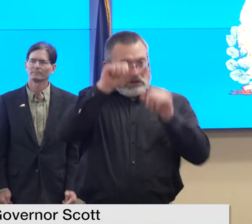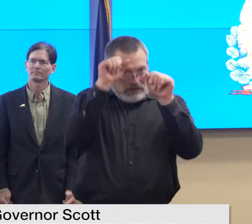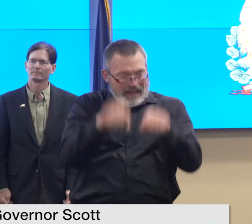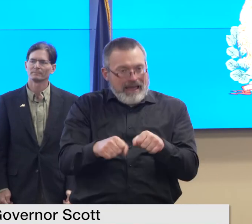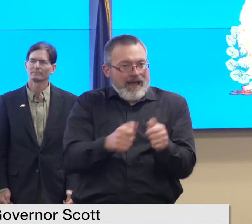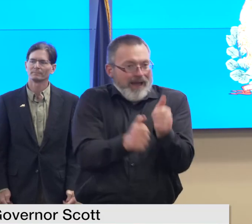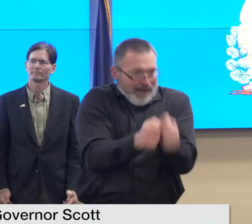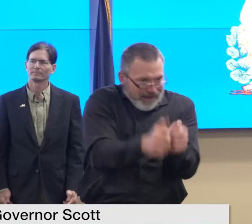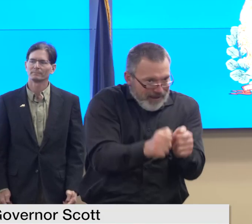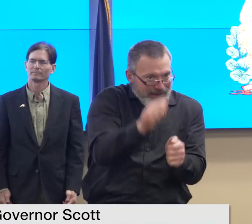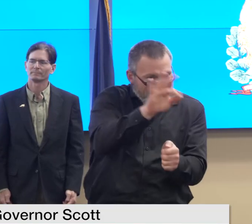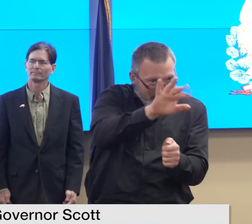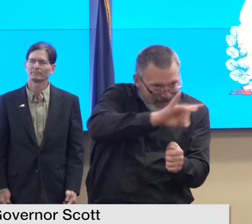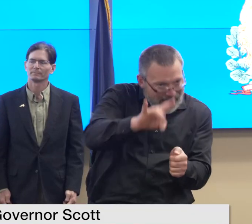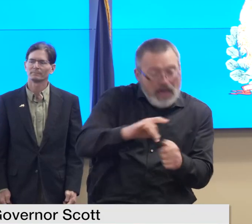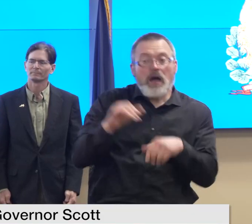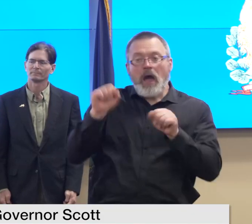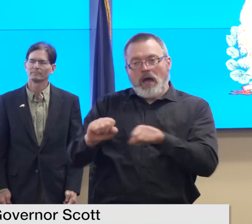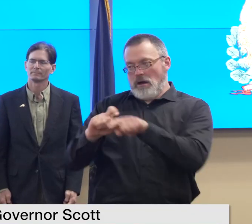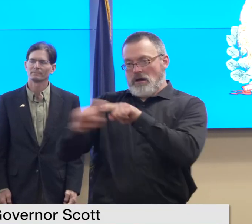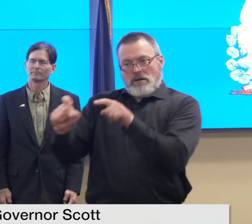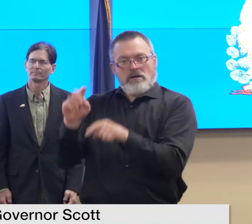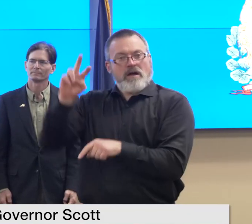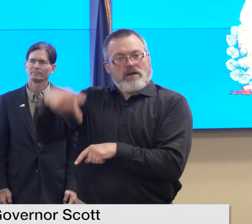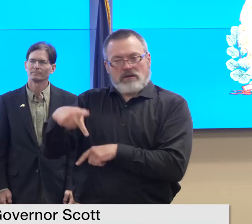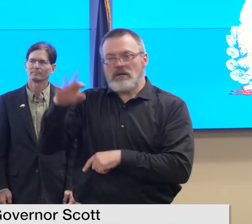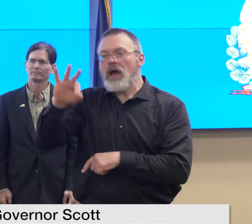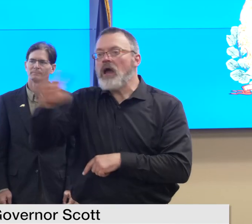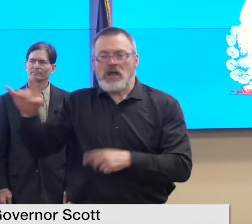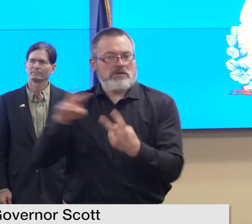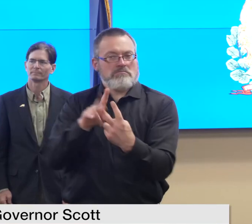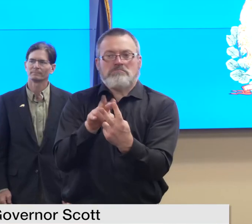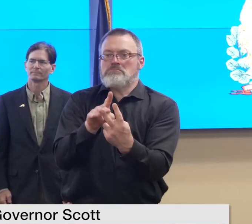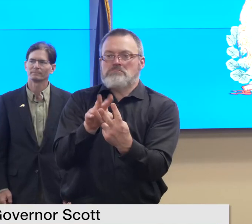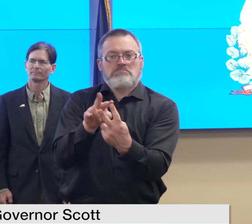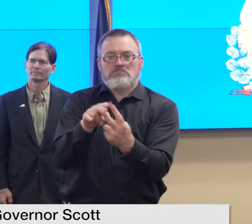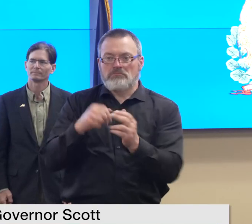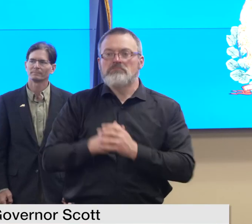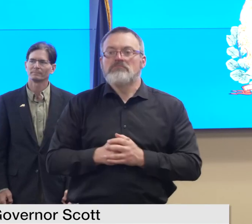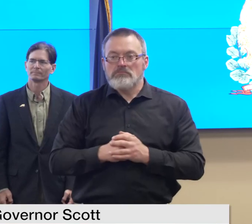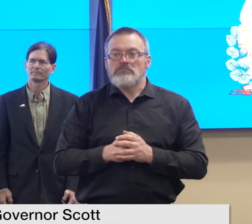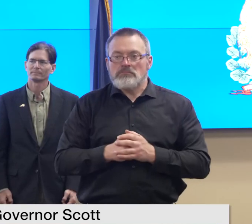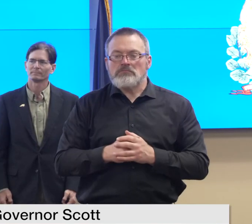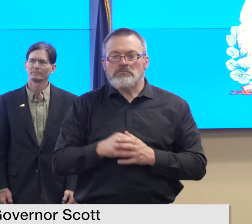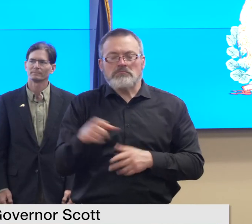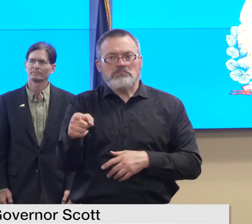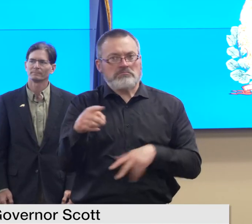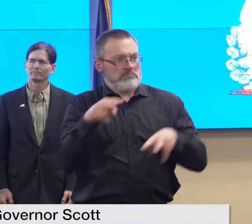crisis support or if you are worried about a loved one who you think might need assistance